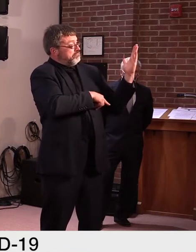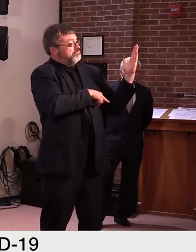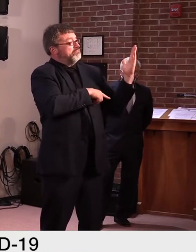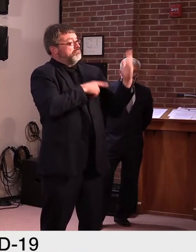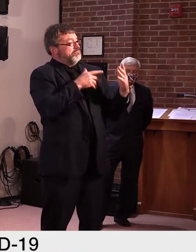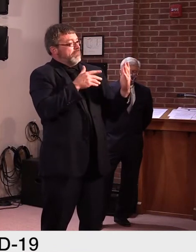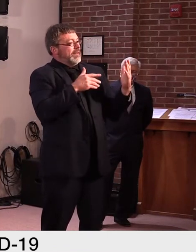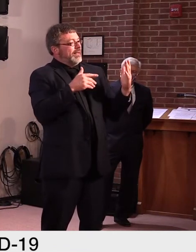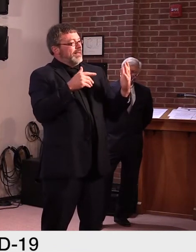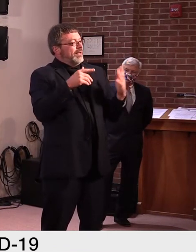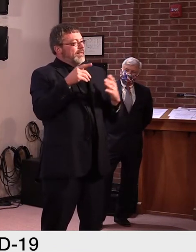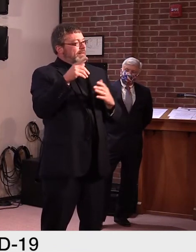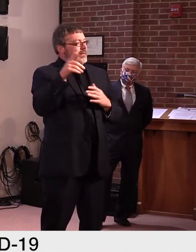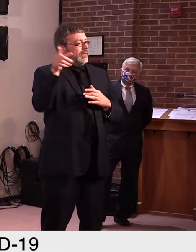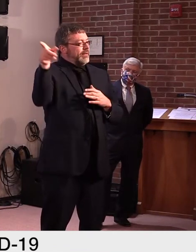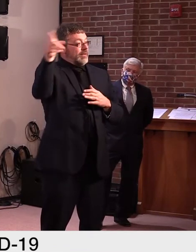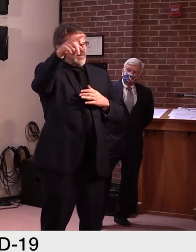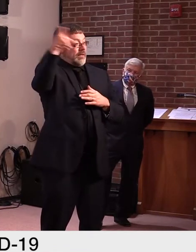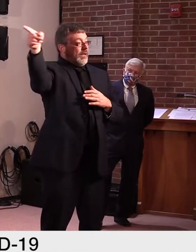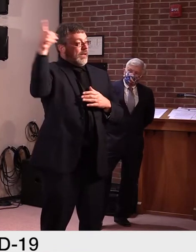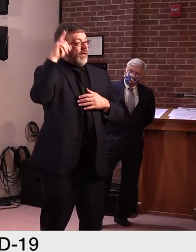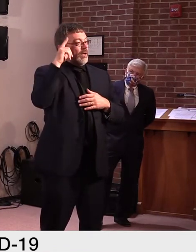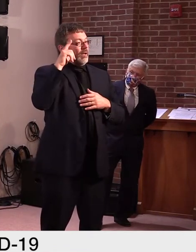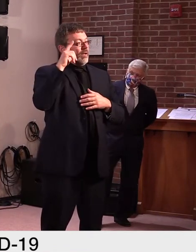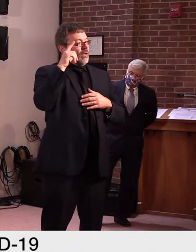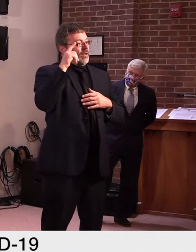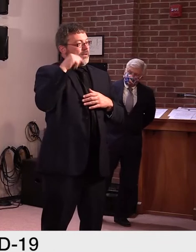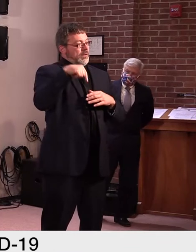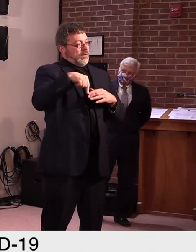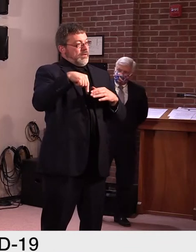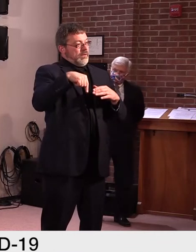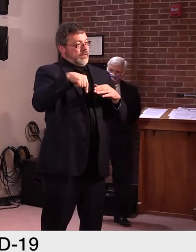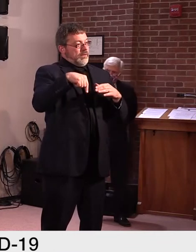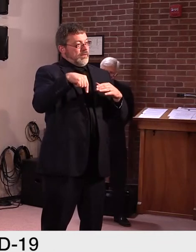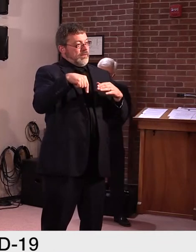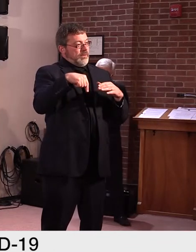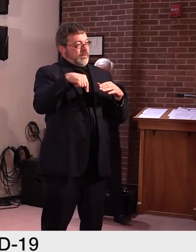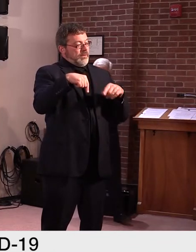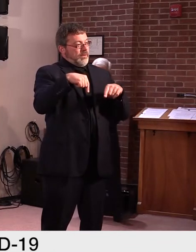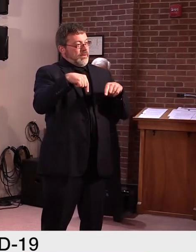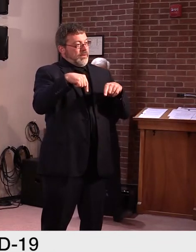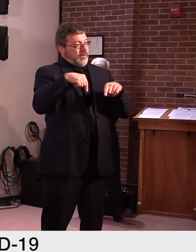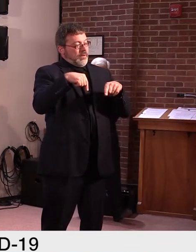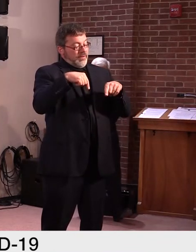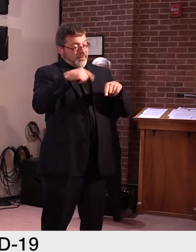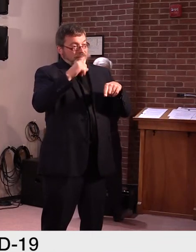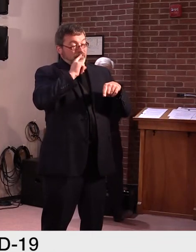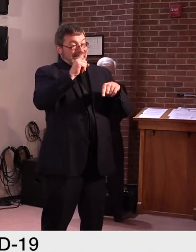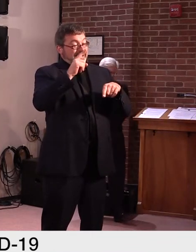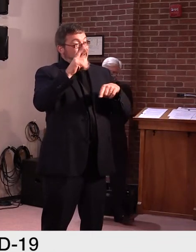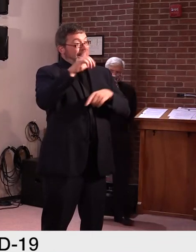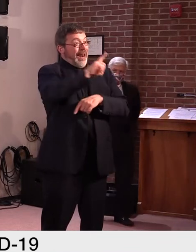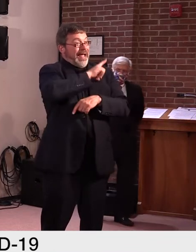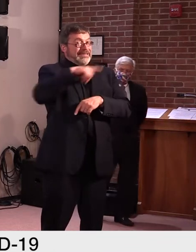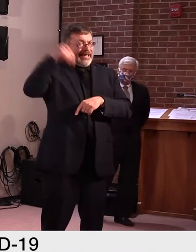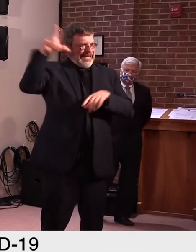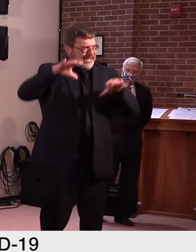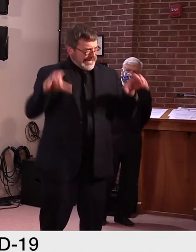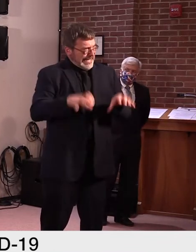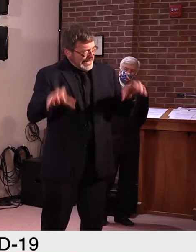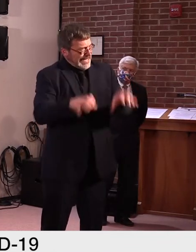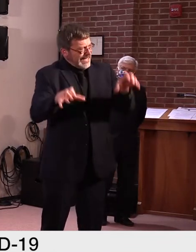anything that they might feel is necessary, uh, to address climate change. These are going to be tough. This is going to be really difficult.